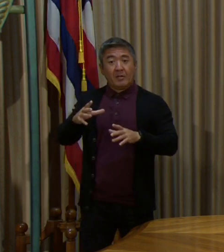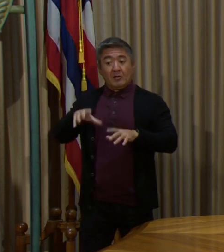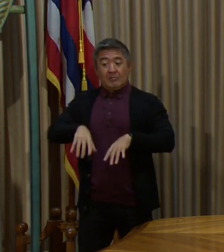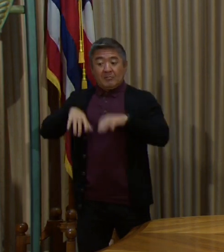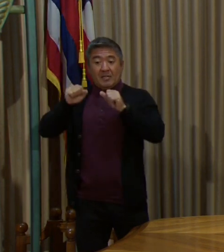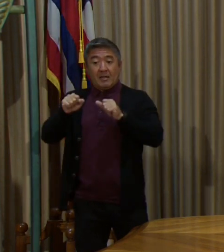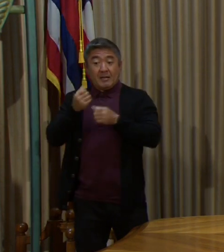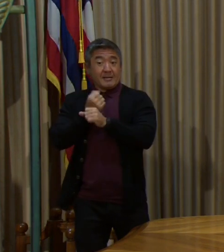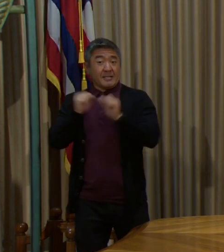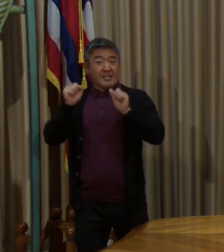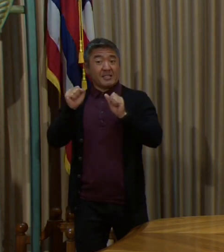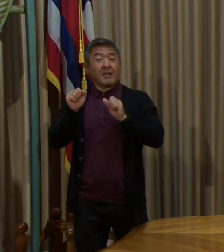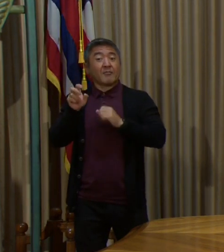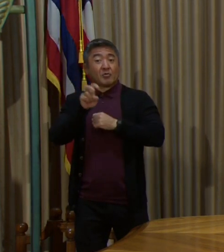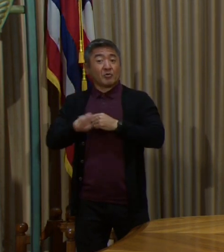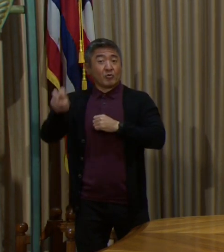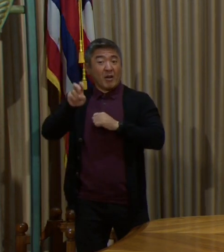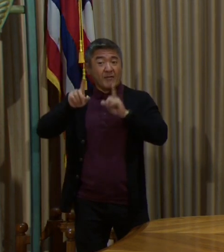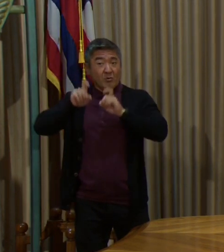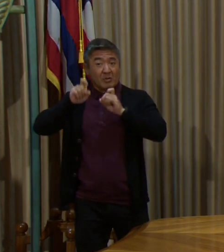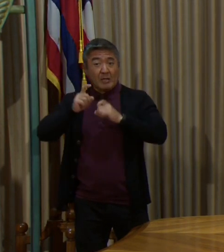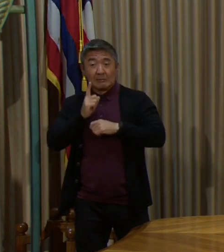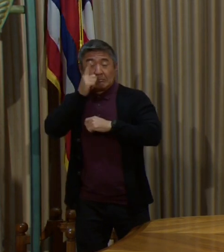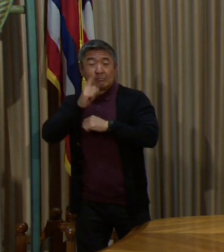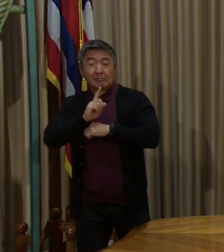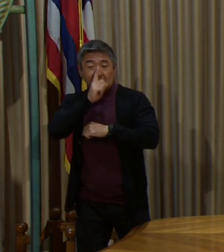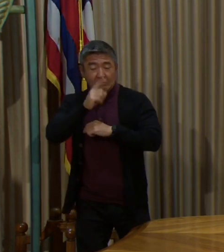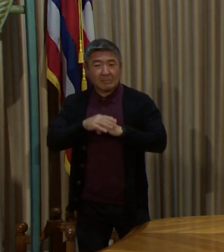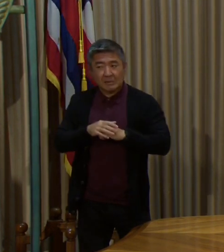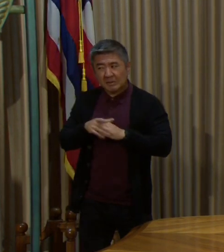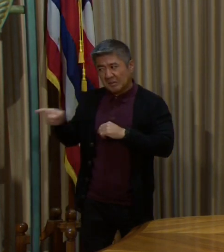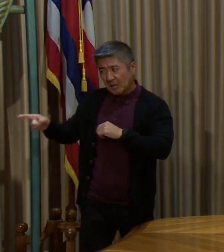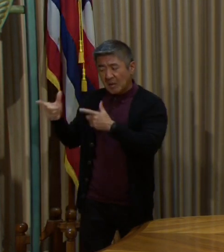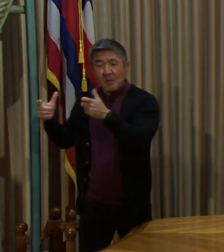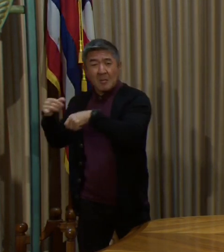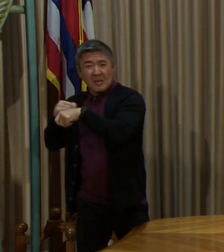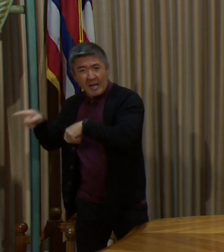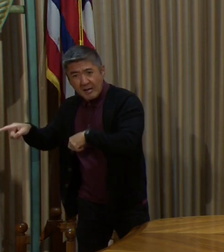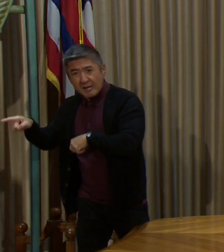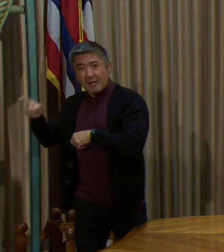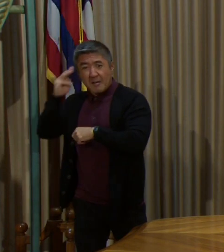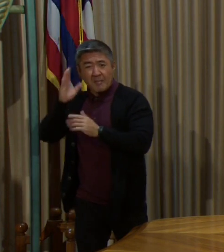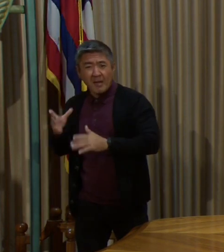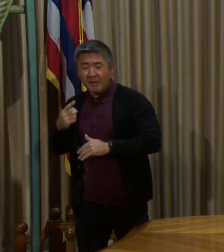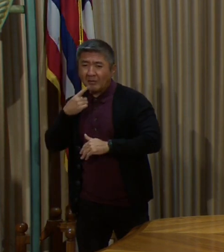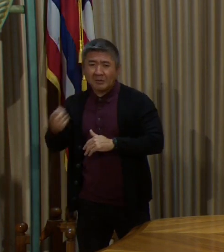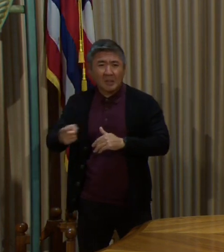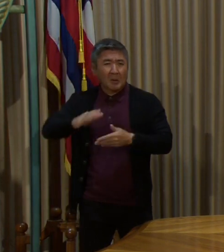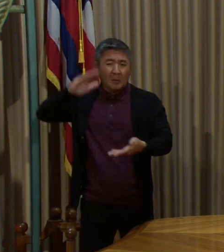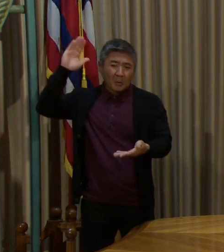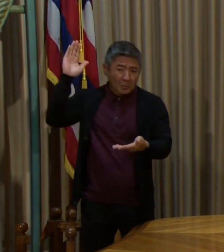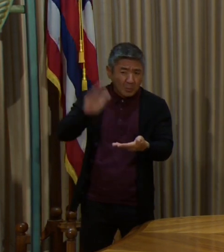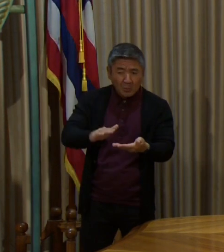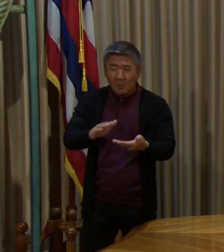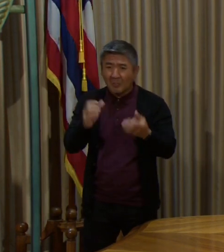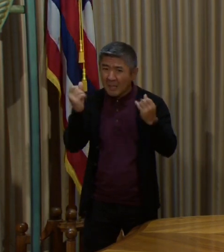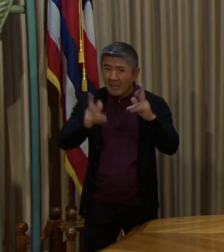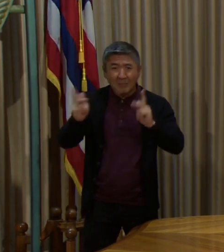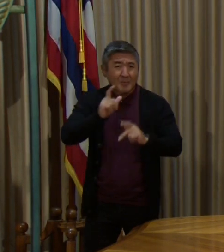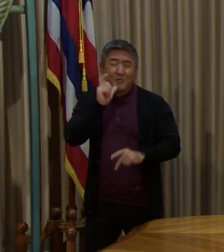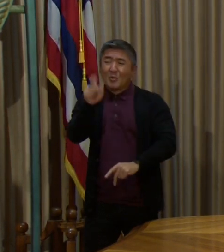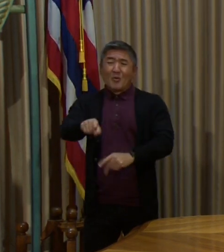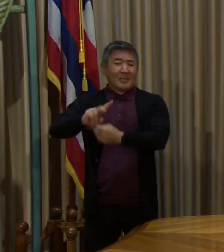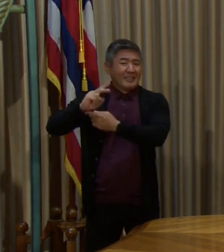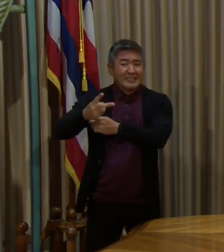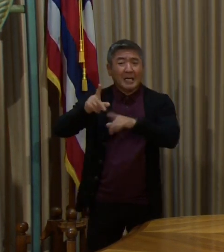if what Mayor Roth has said, 70, 80 percent, that will reduce the whole number of people that need to have a secondary test. So